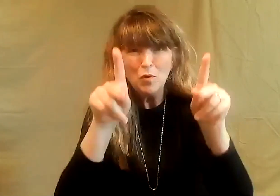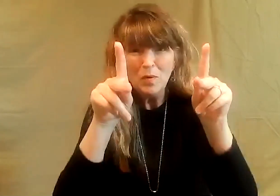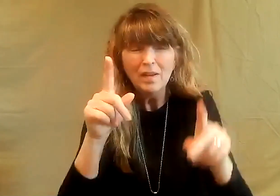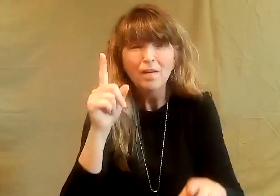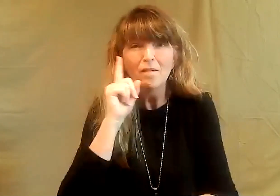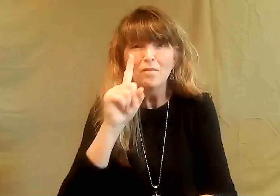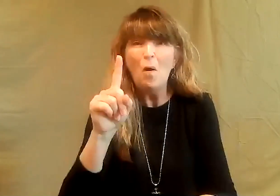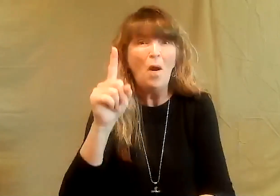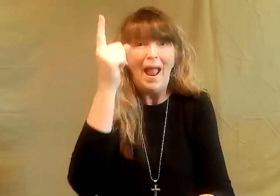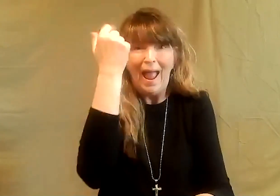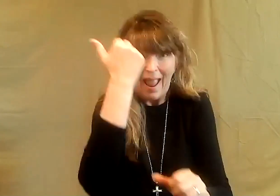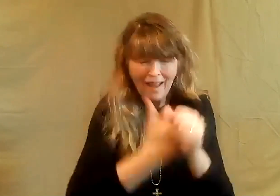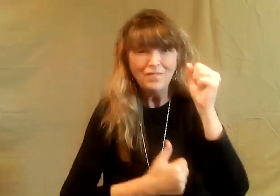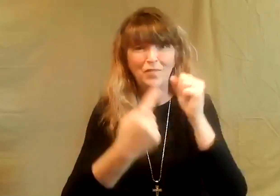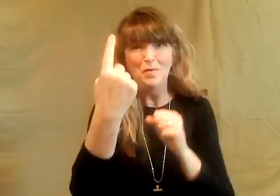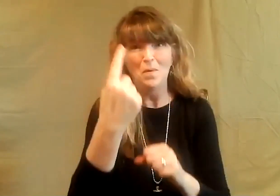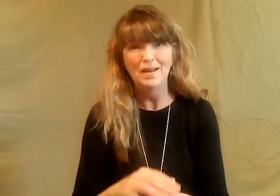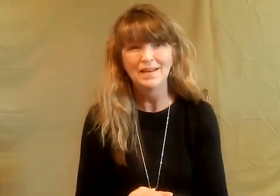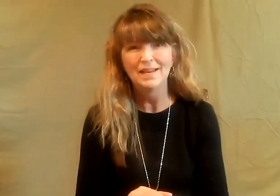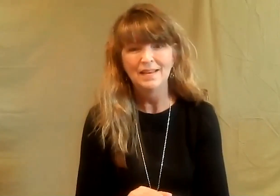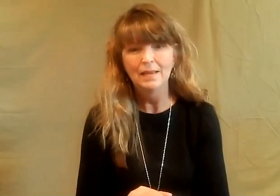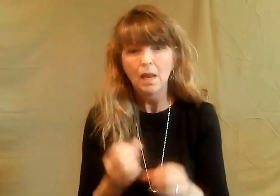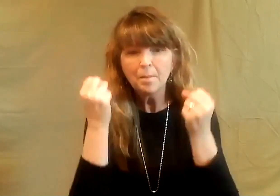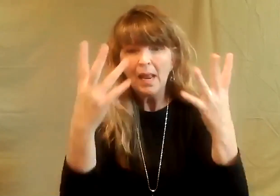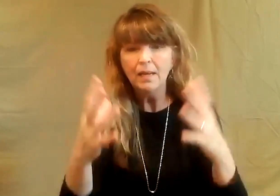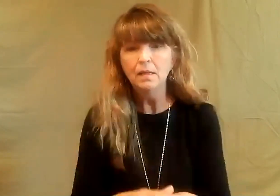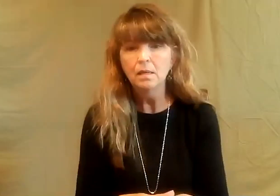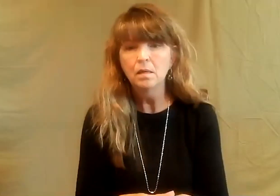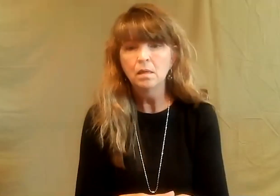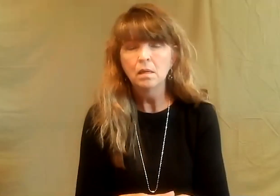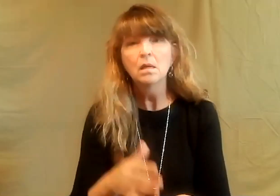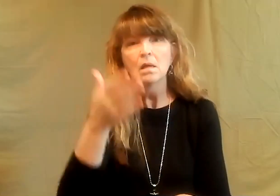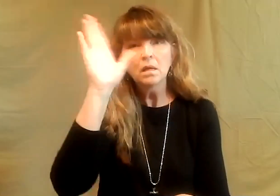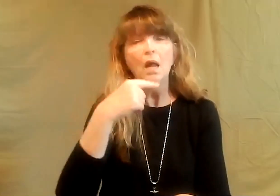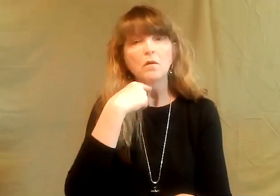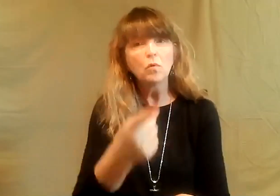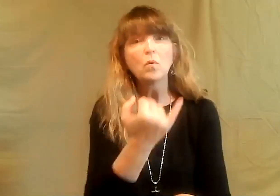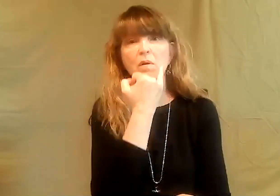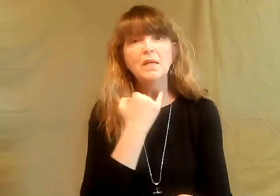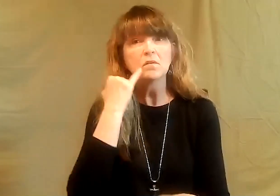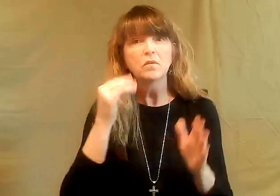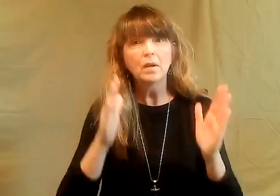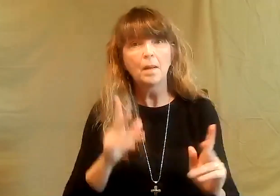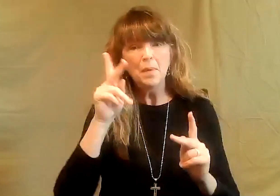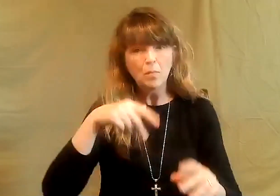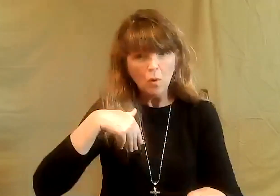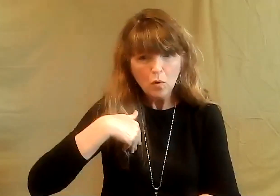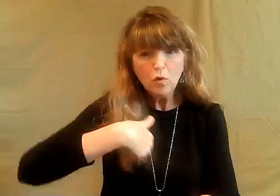many, many, many opportunities for everyone. And God told the